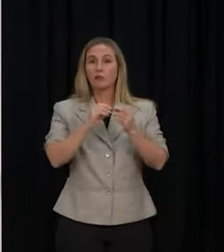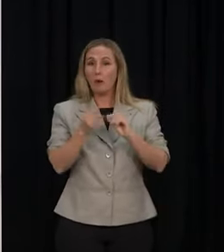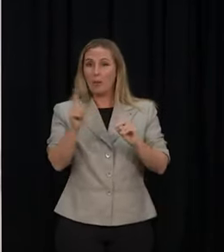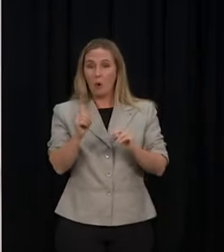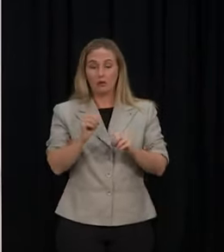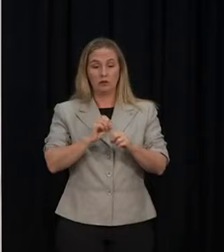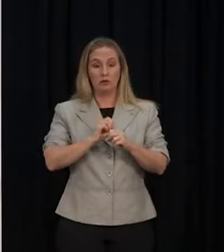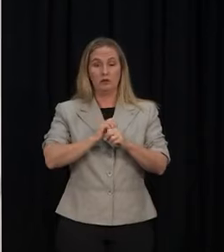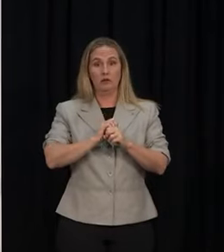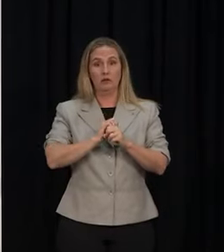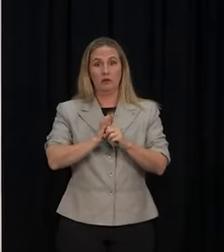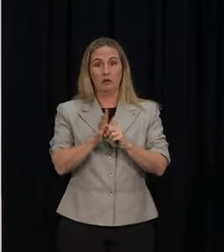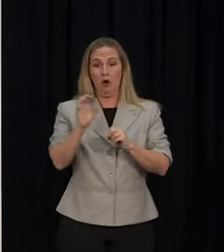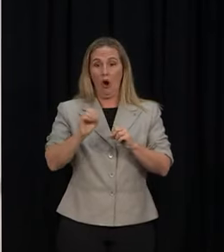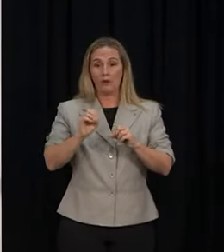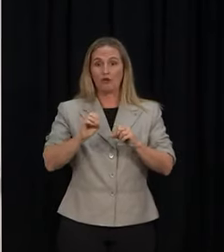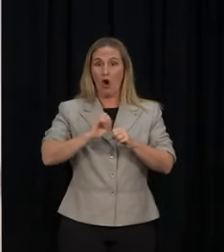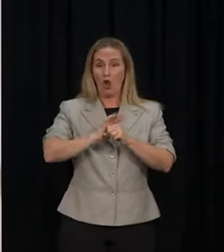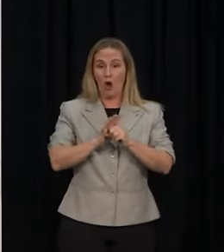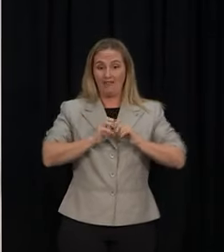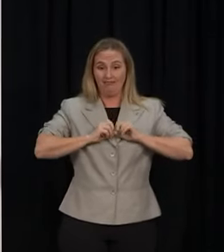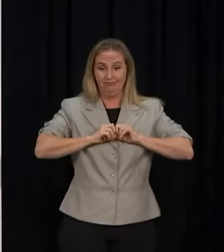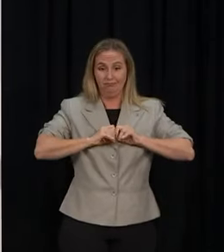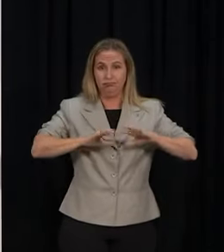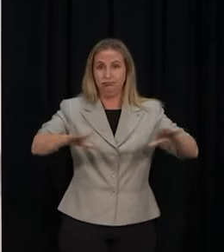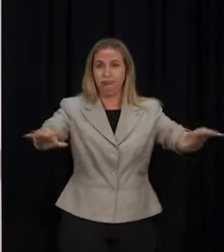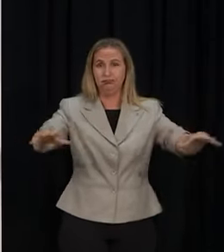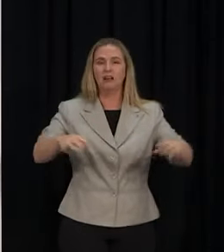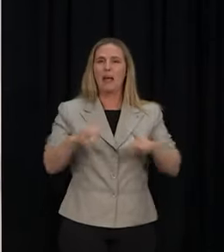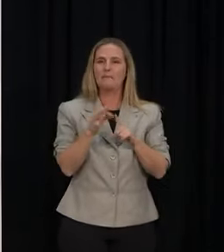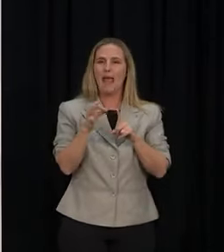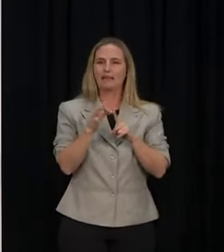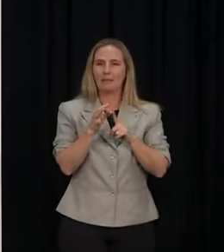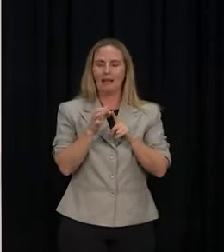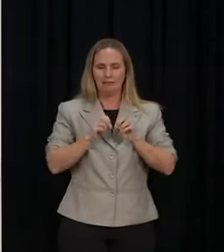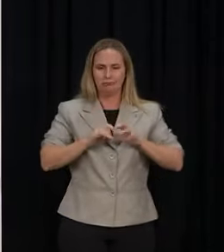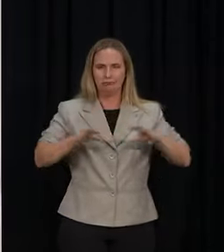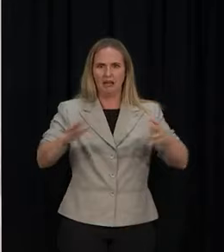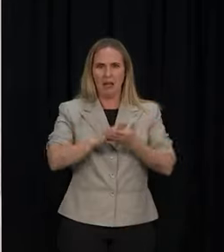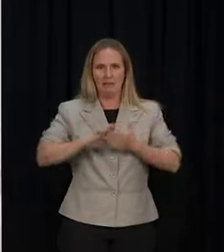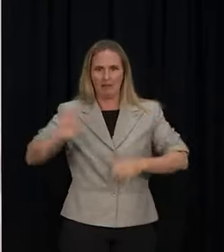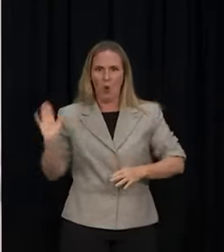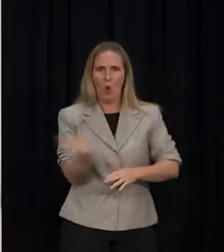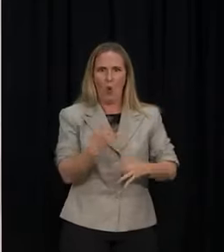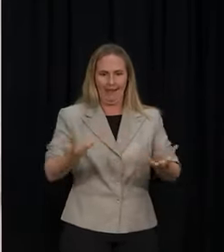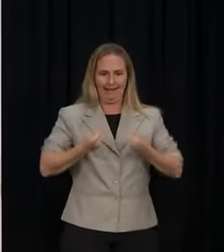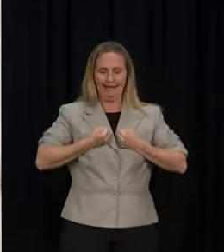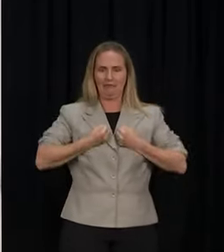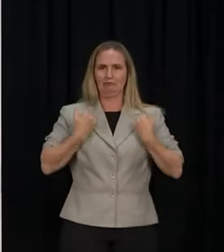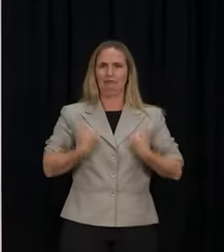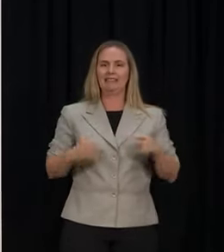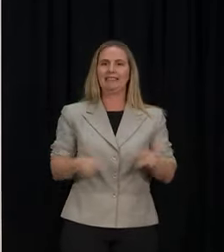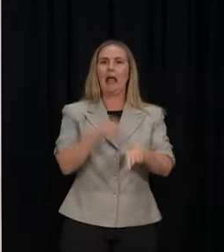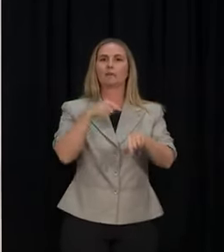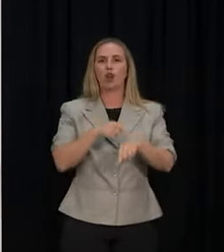pandemic state. So the issue is the cumulative impact of people getting it all at once. And so that's where the real issue lies,